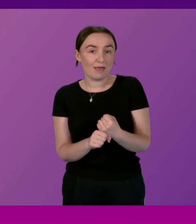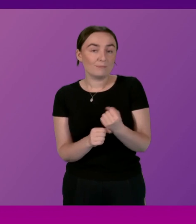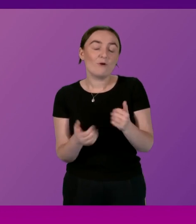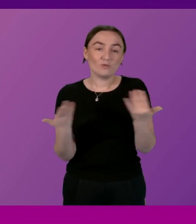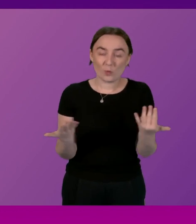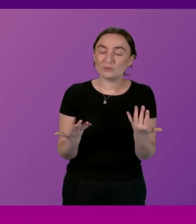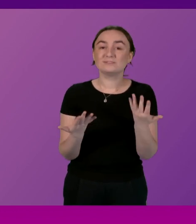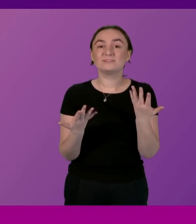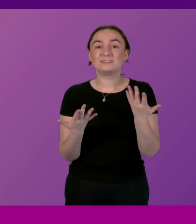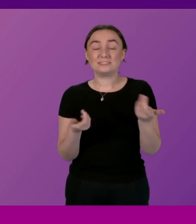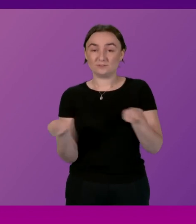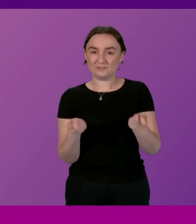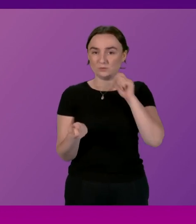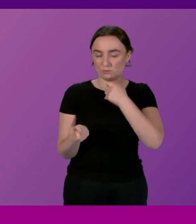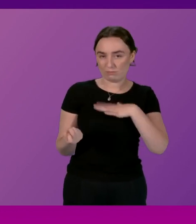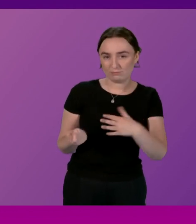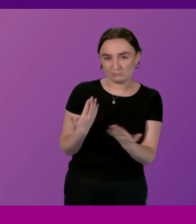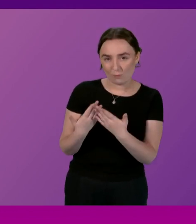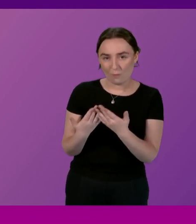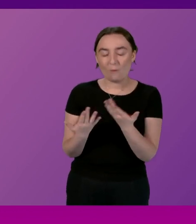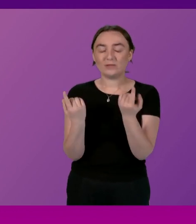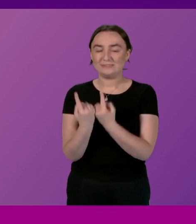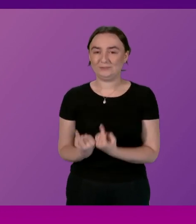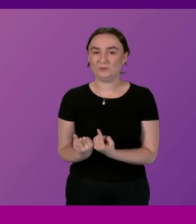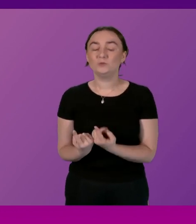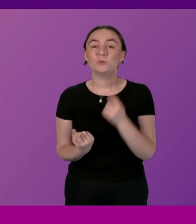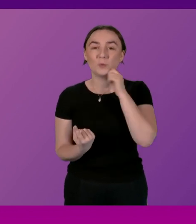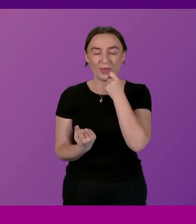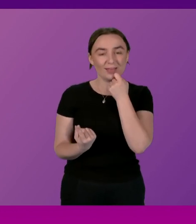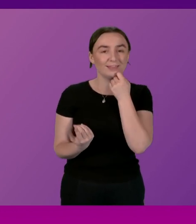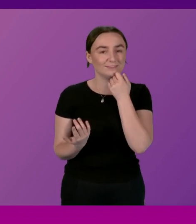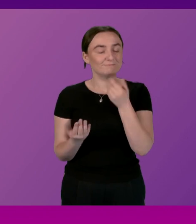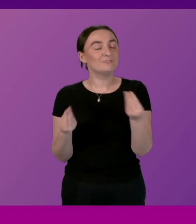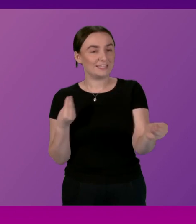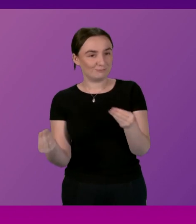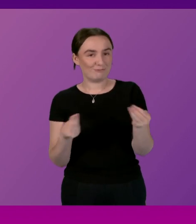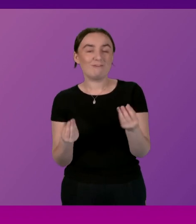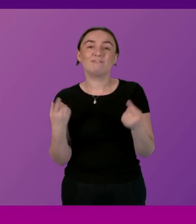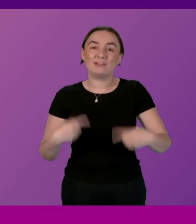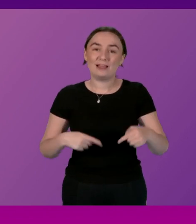to touch on other more general issues, so I will be applying the usual leeway to allow that to happen.